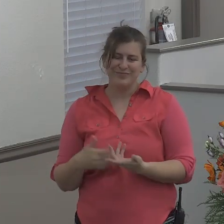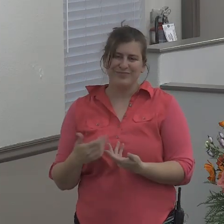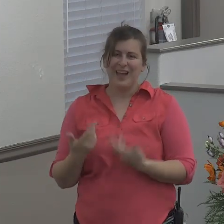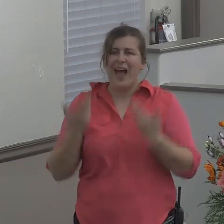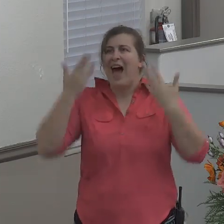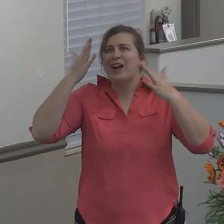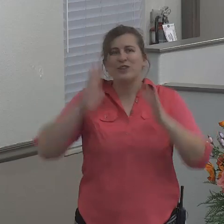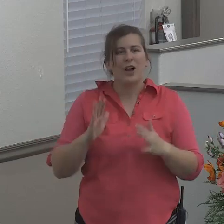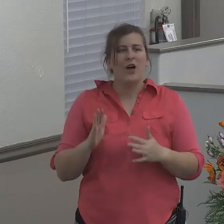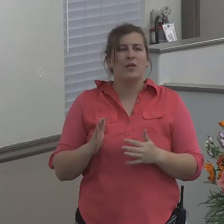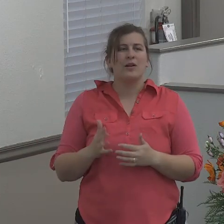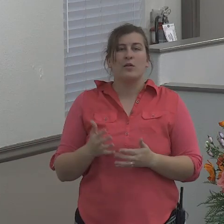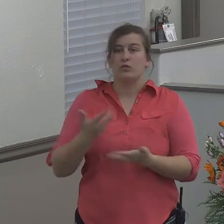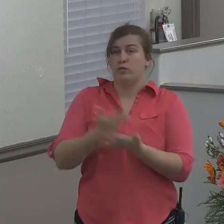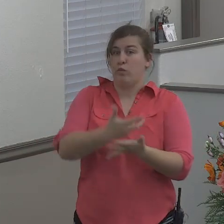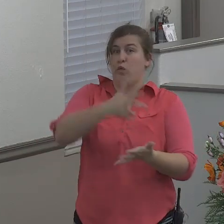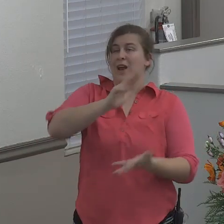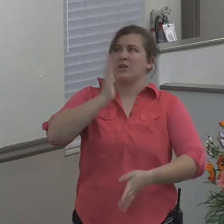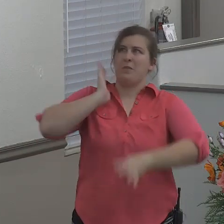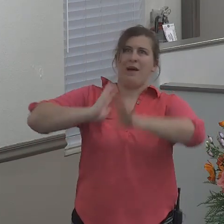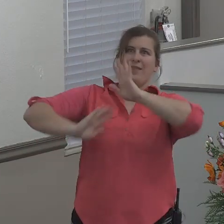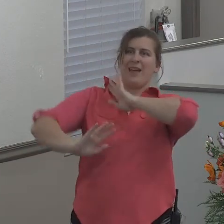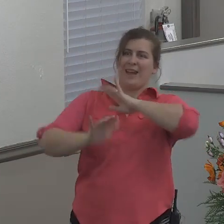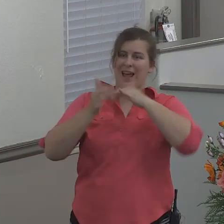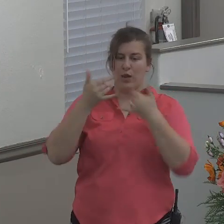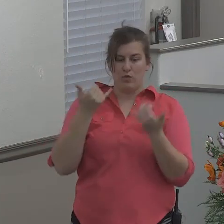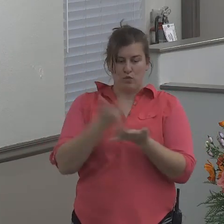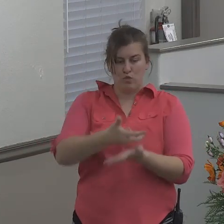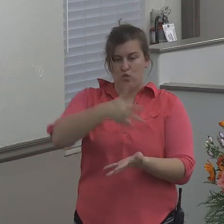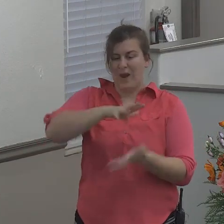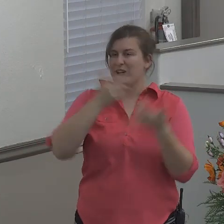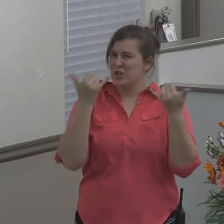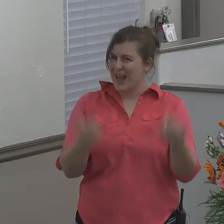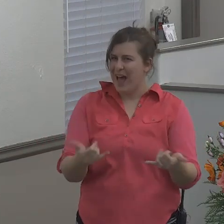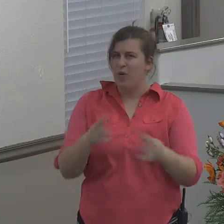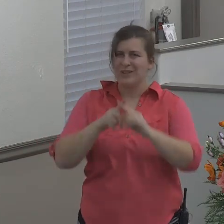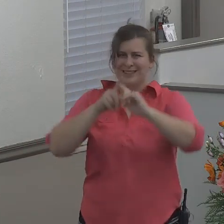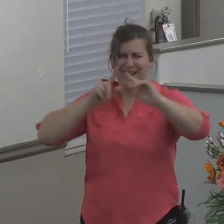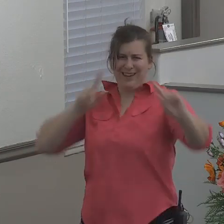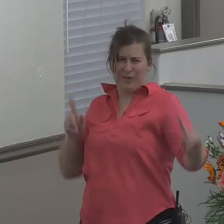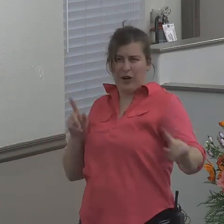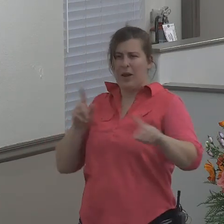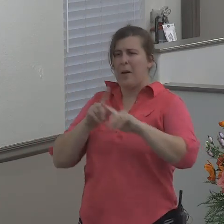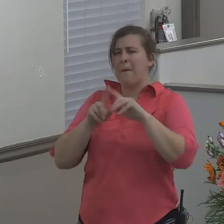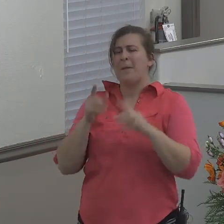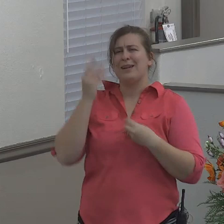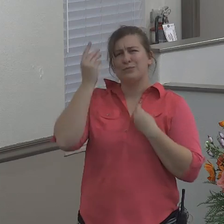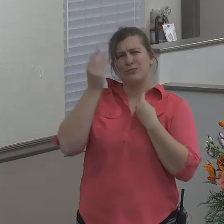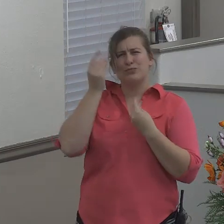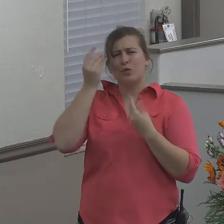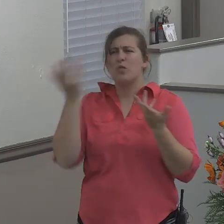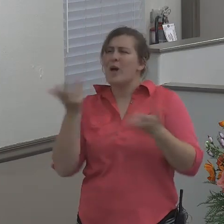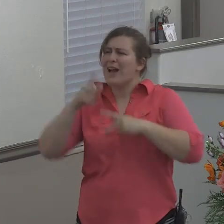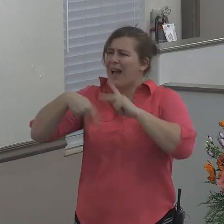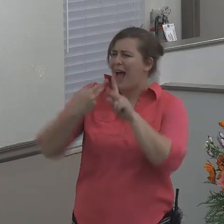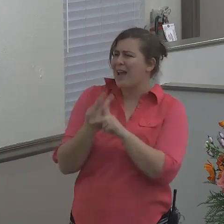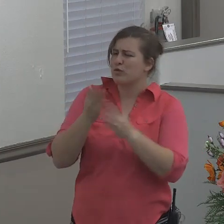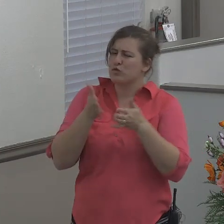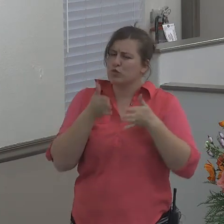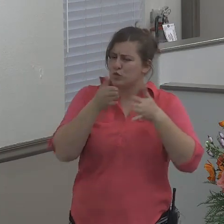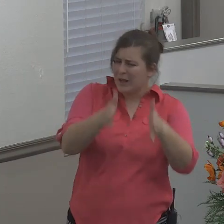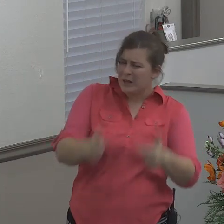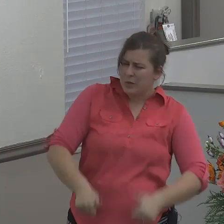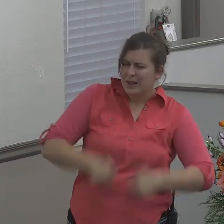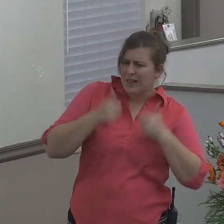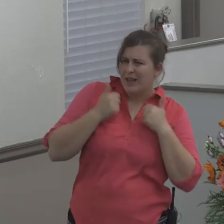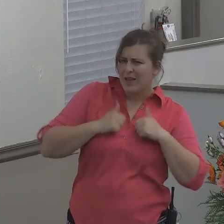rich back then and rich now are two different things and it just makes me wonder what kind of street did he live on? What did his house look